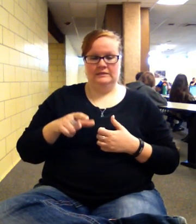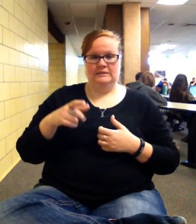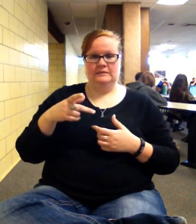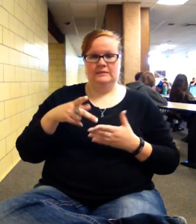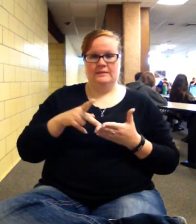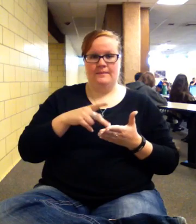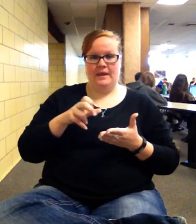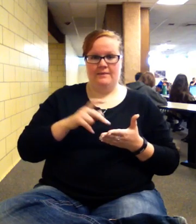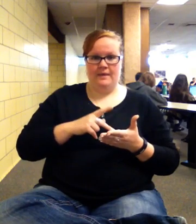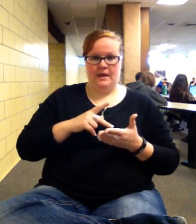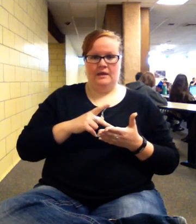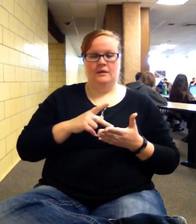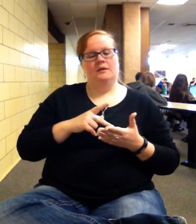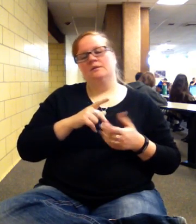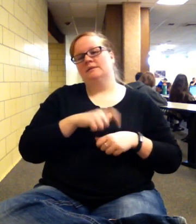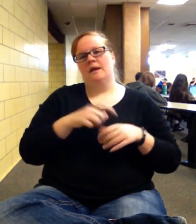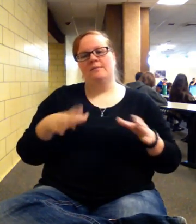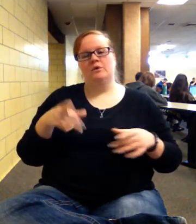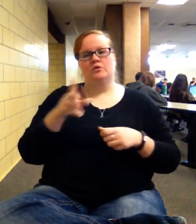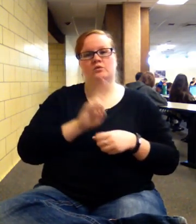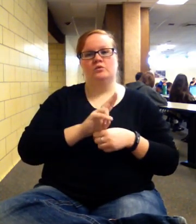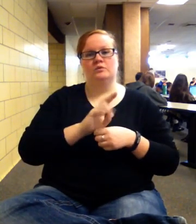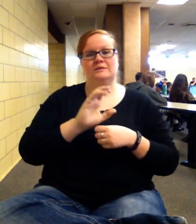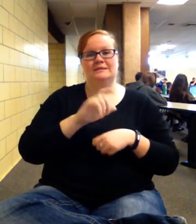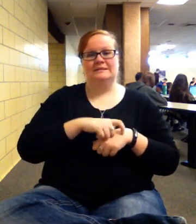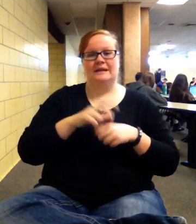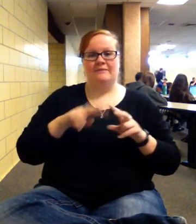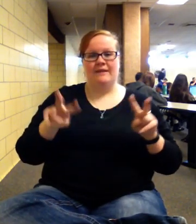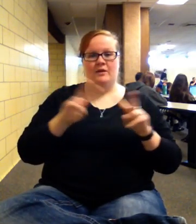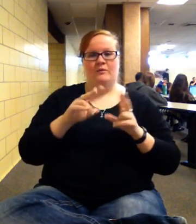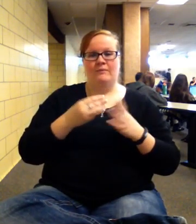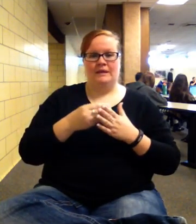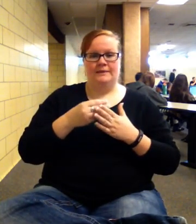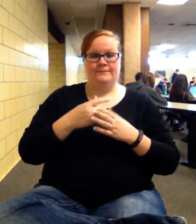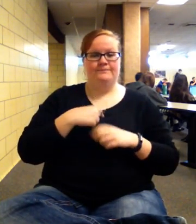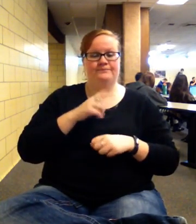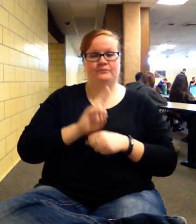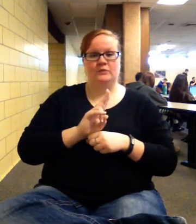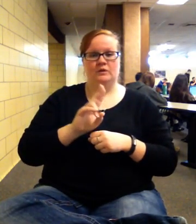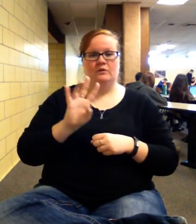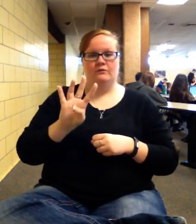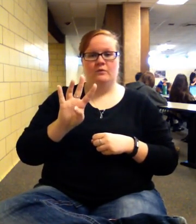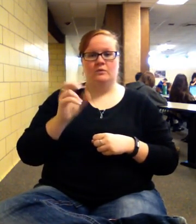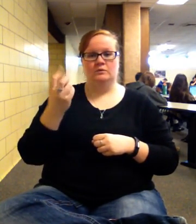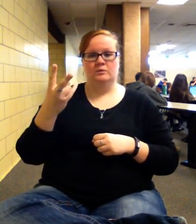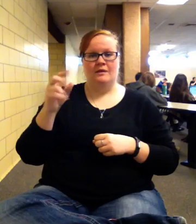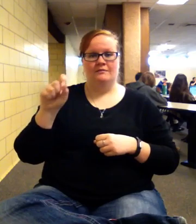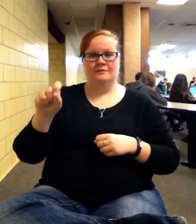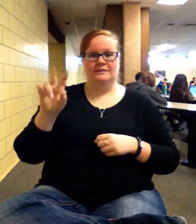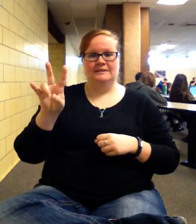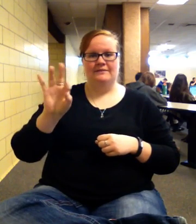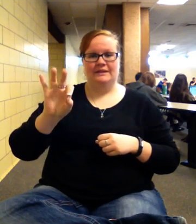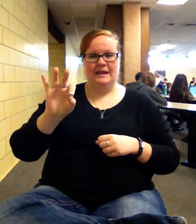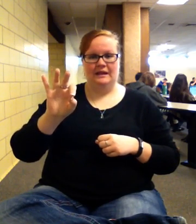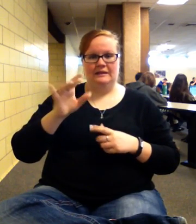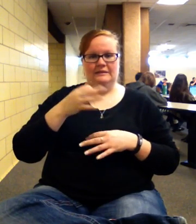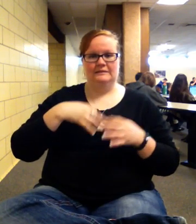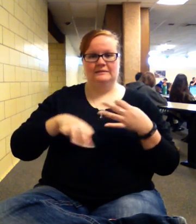discounted payback period, you're using the time value of money. So I'm using the 412.79 instead of the 520.